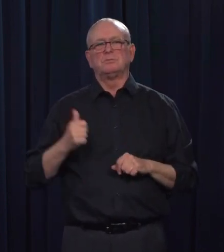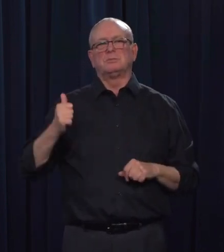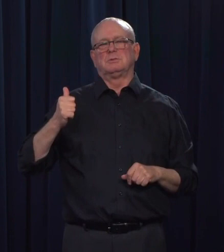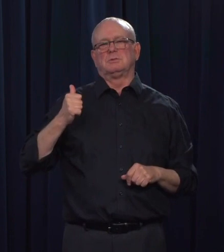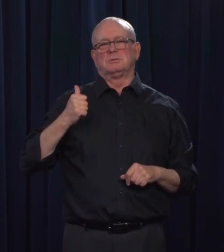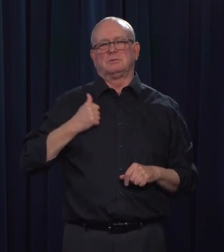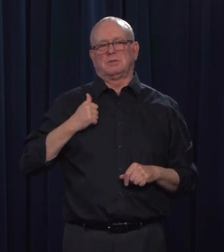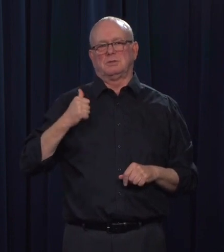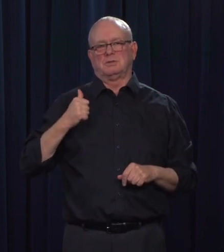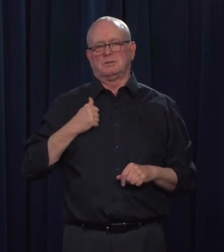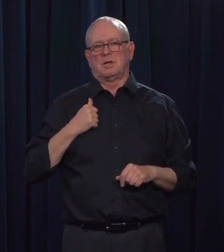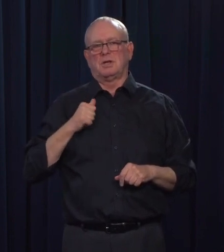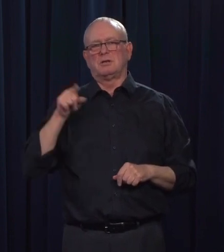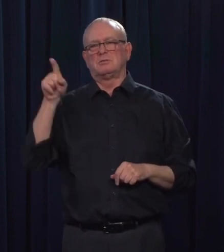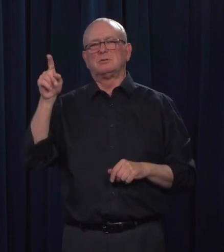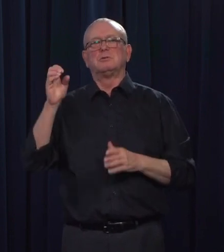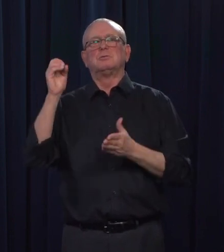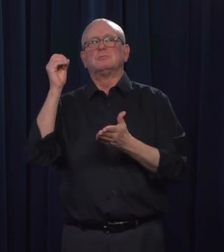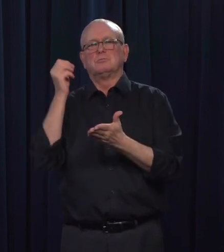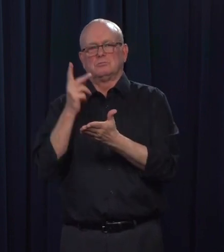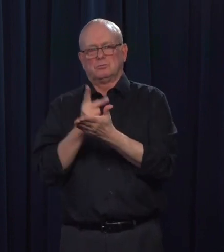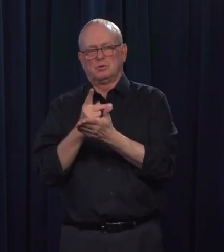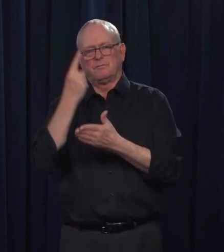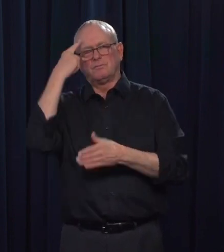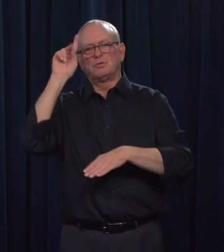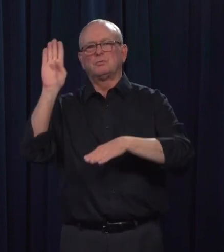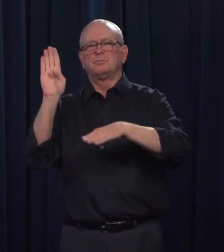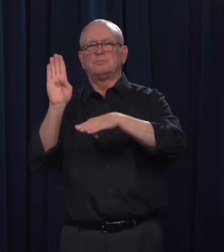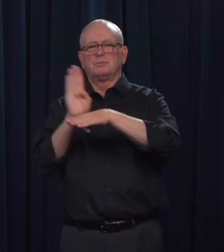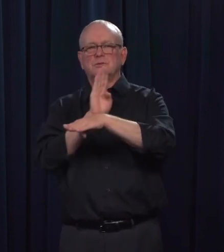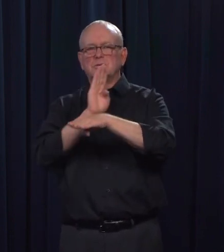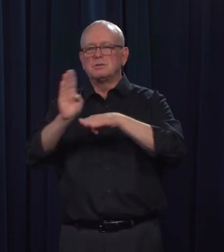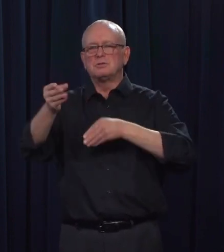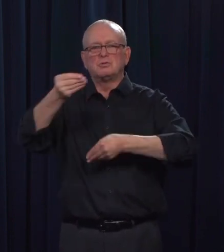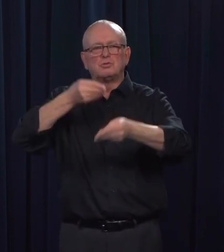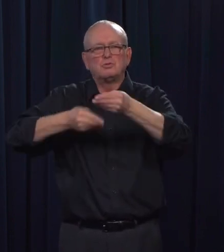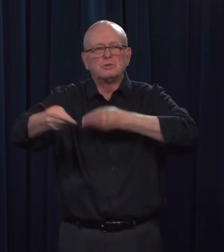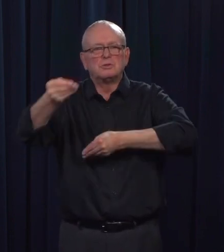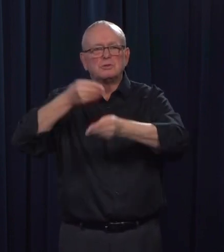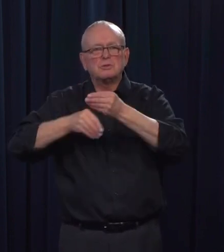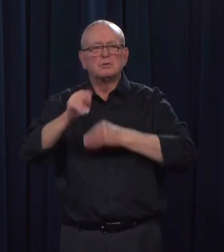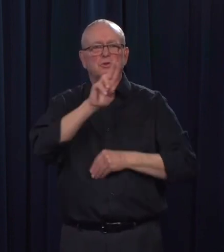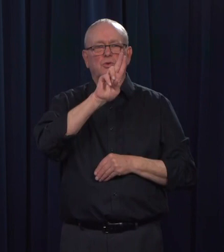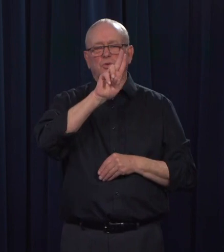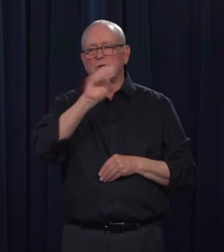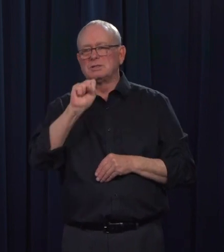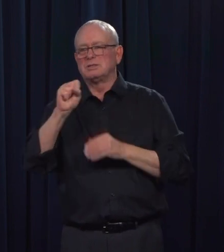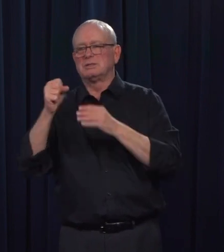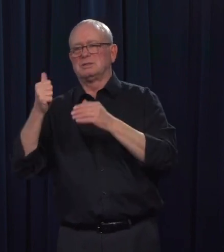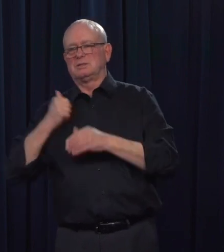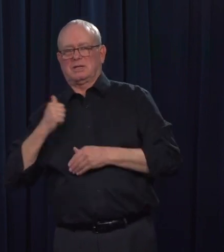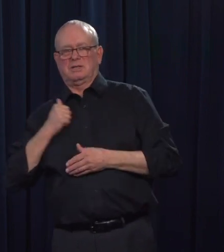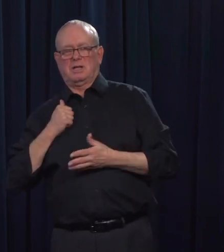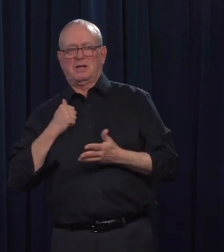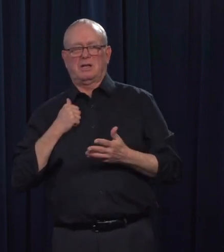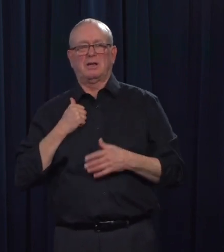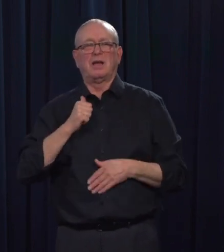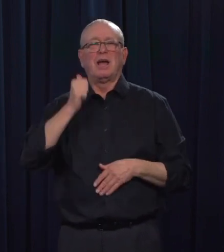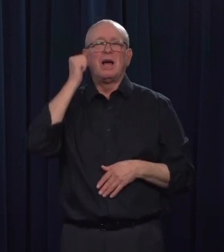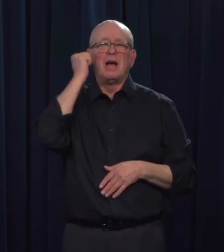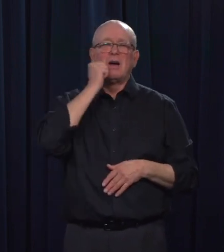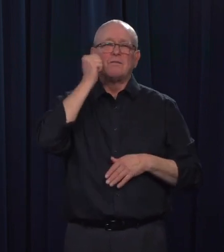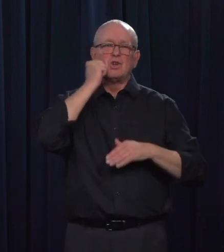cross-border travel, with daily trade access across the Canada-U.S. border totally more than $1.7 billion.